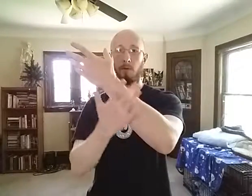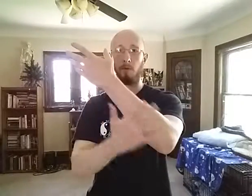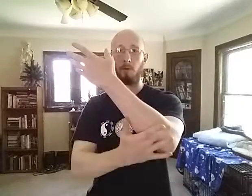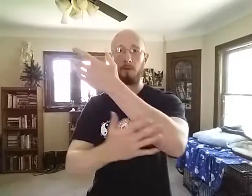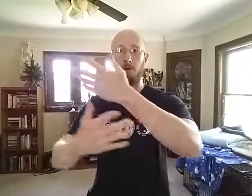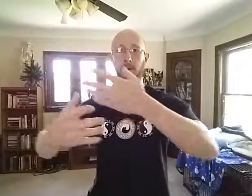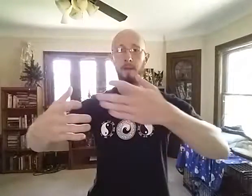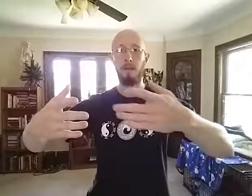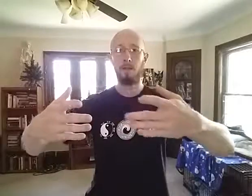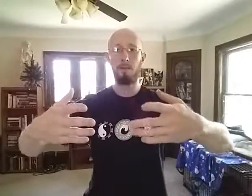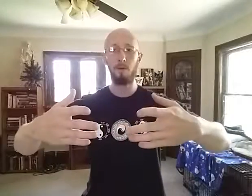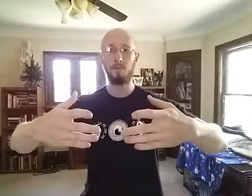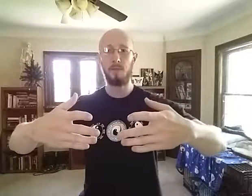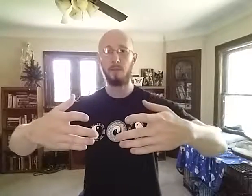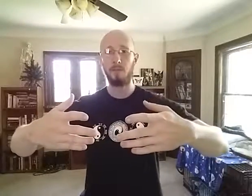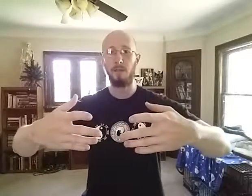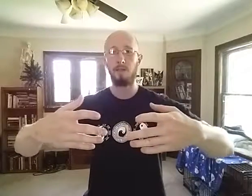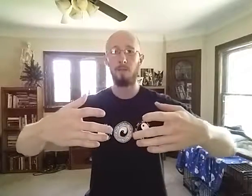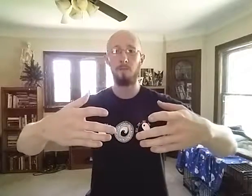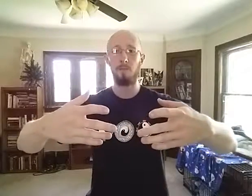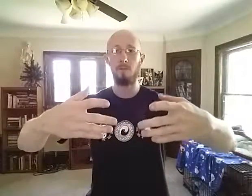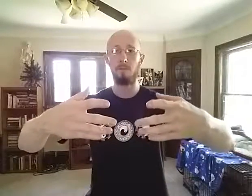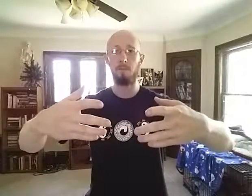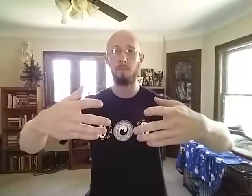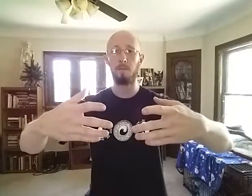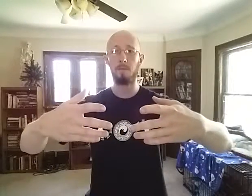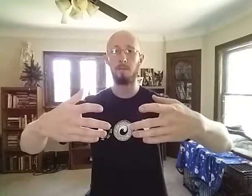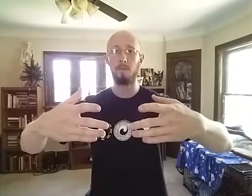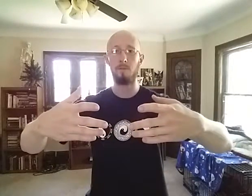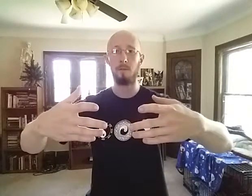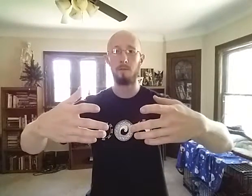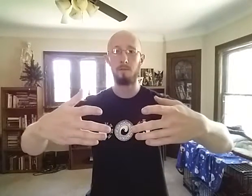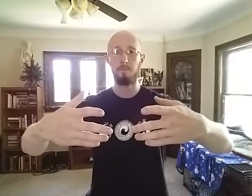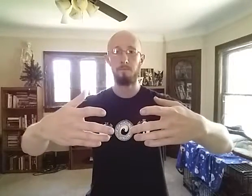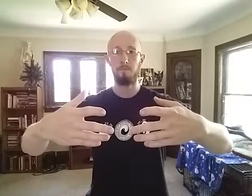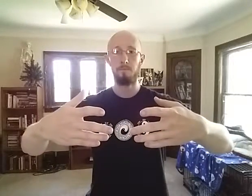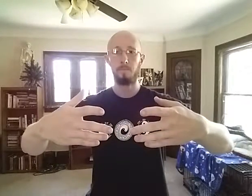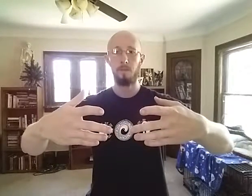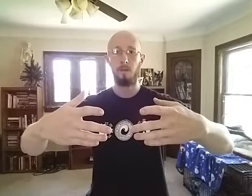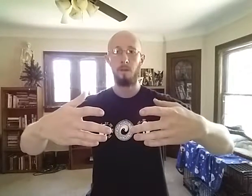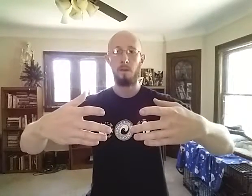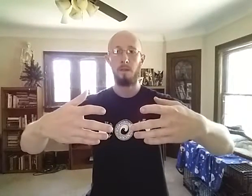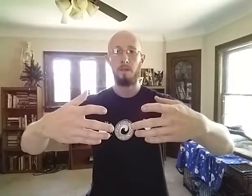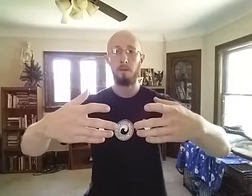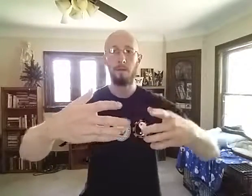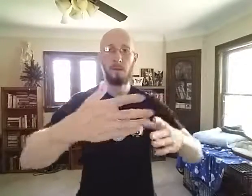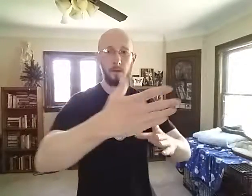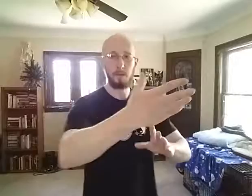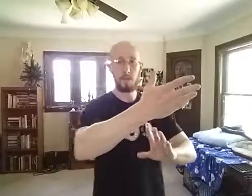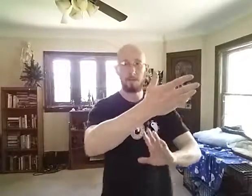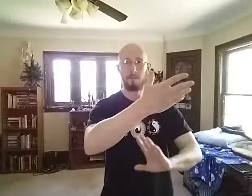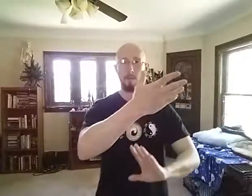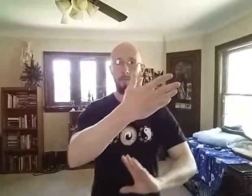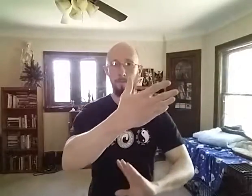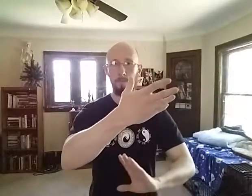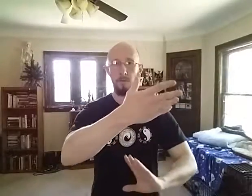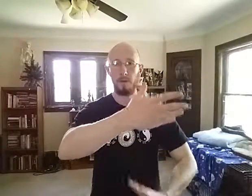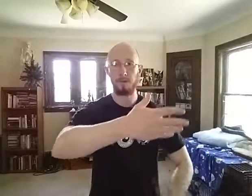45. The most you kind of change that if you're doing something almost like zon zon. Here, where you got, you know, various